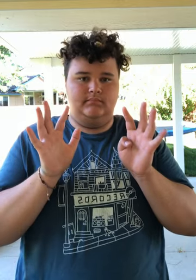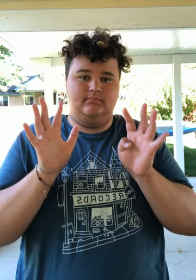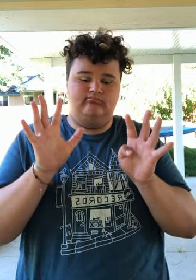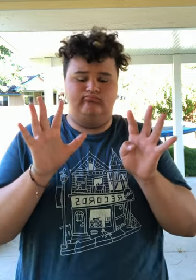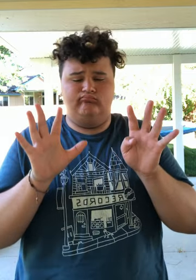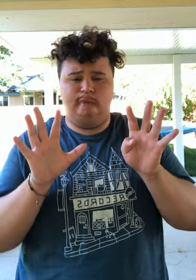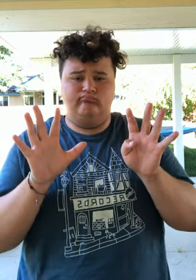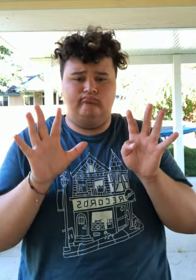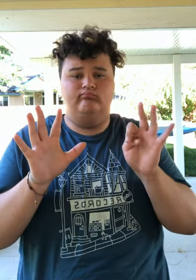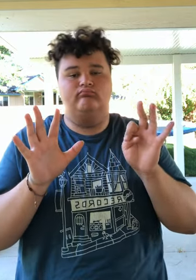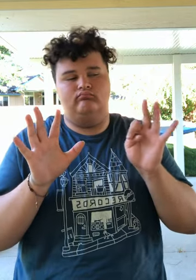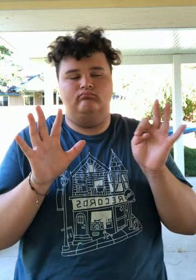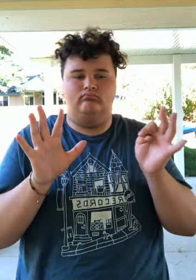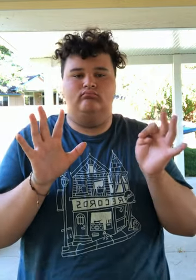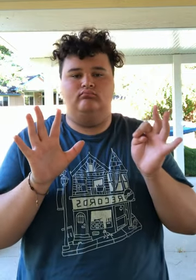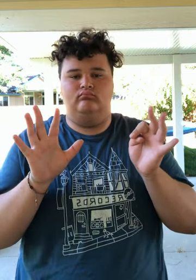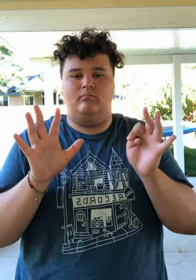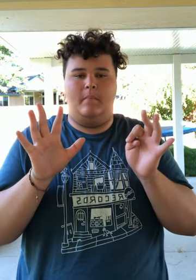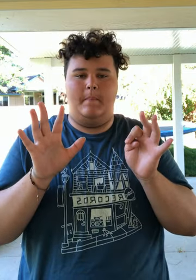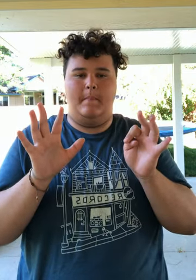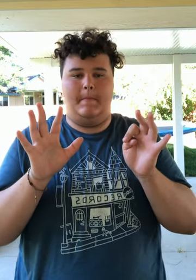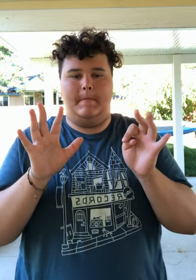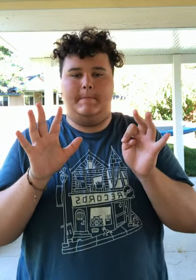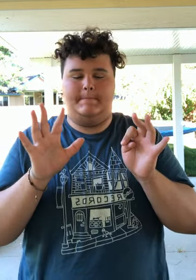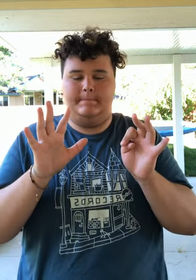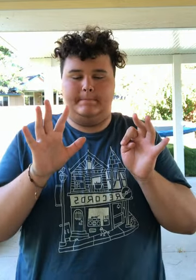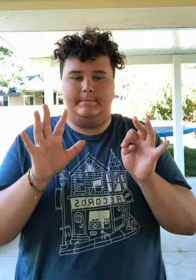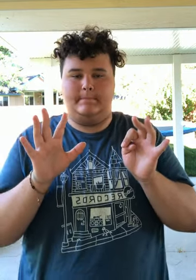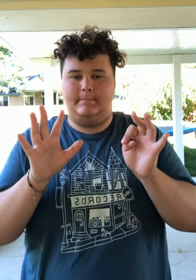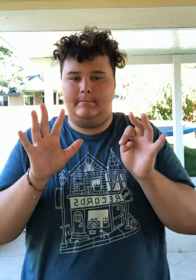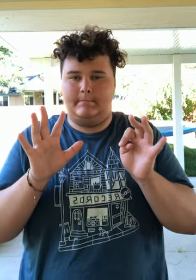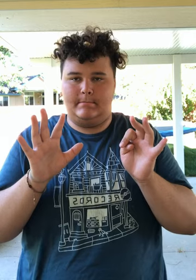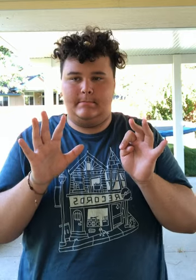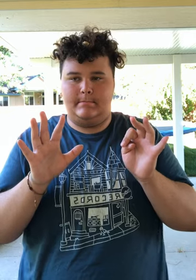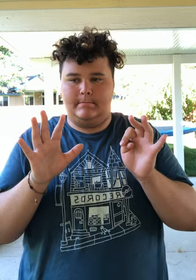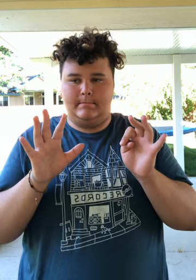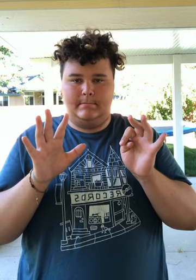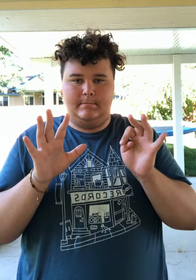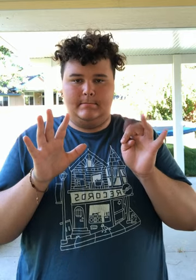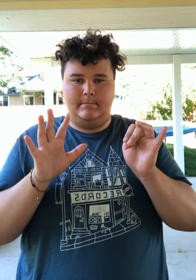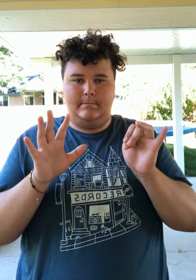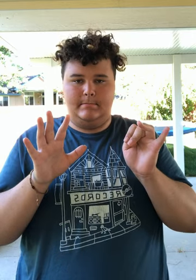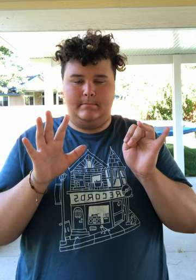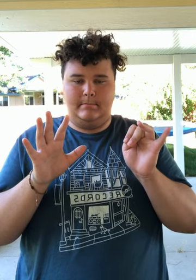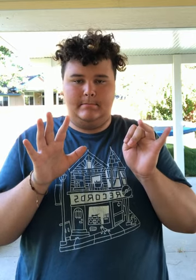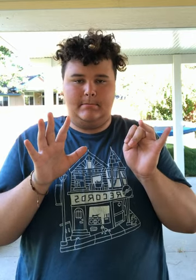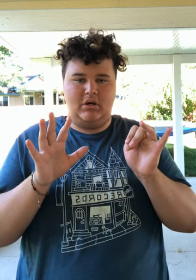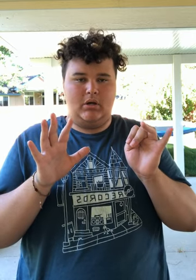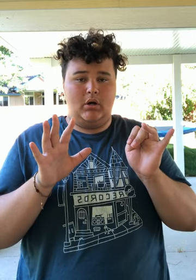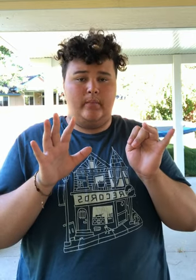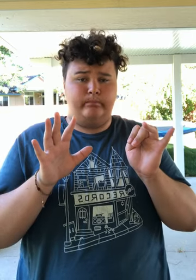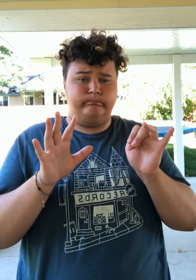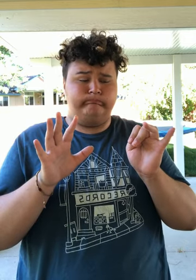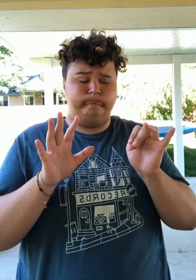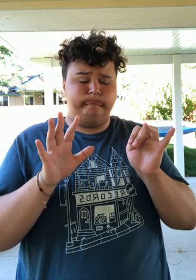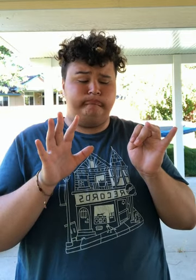a computer Put a finger down if you edit your videos yourself Put a finger down if you